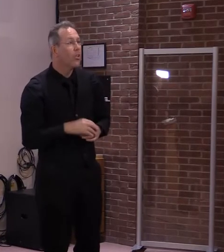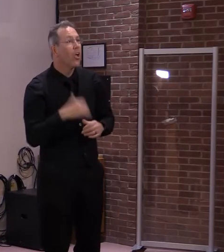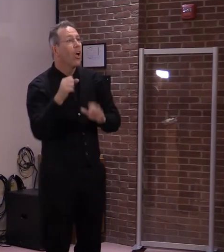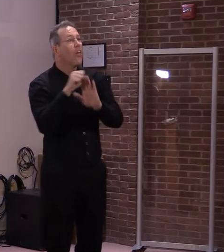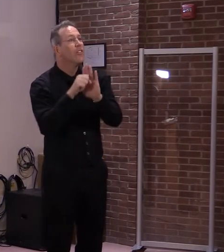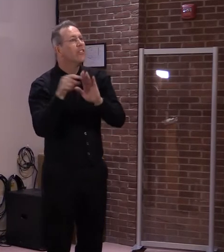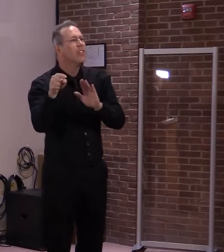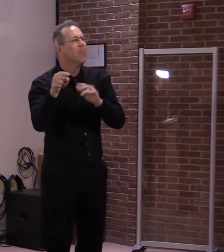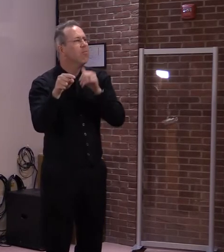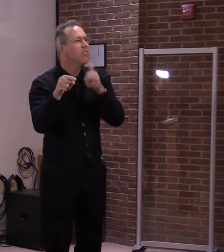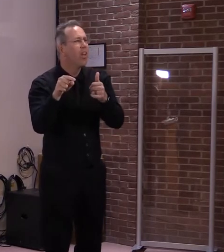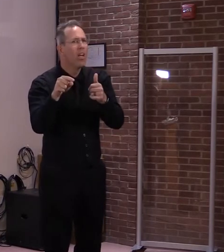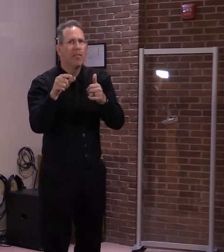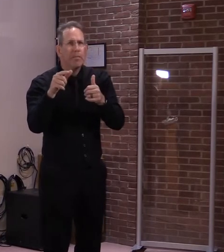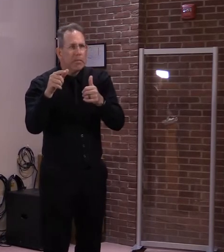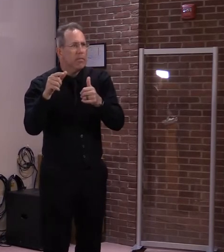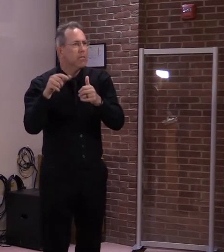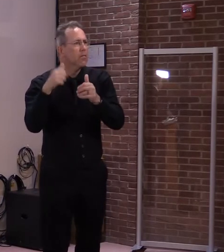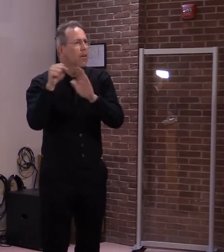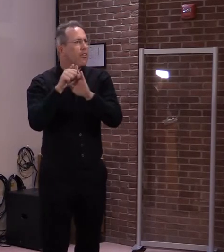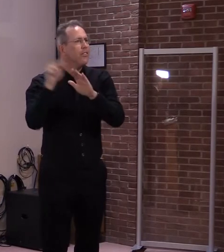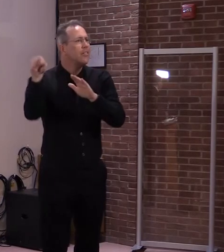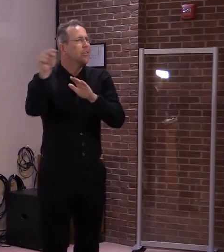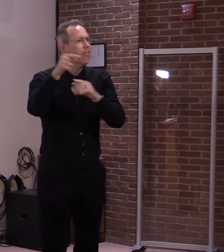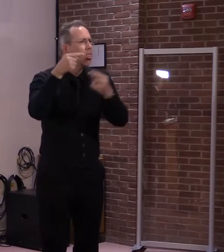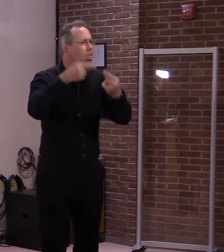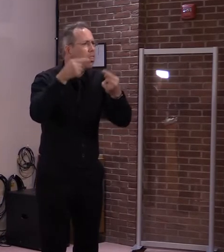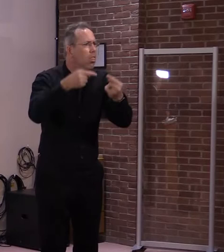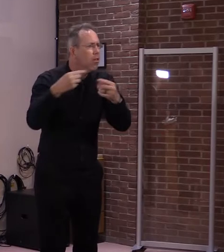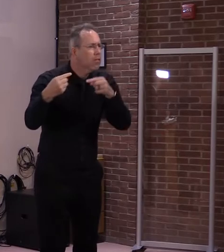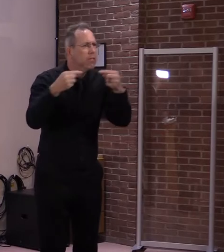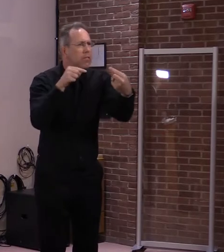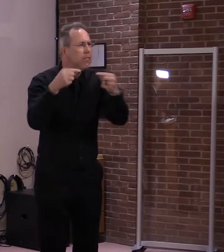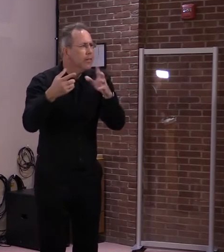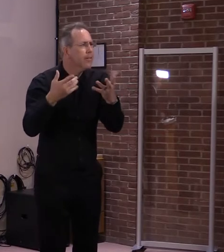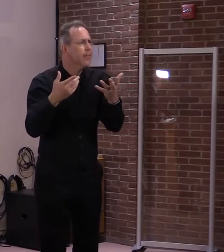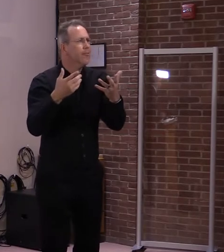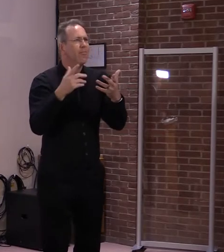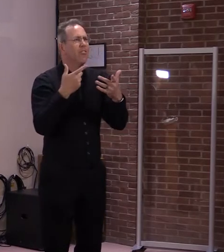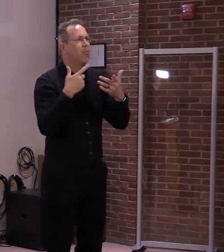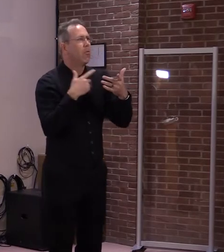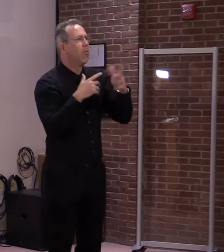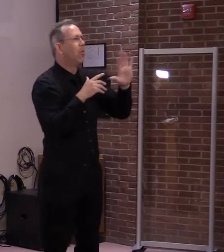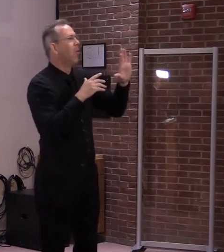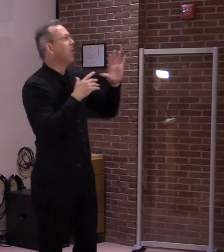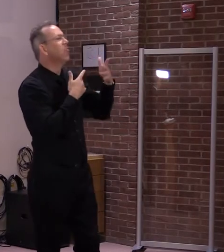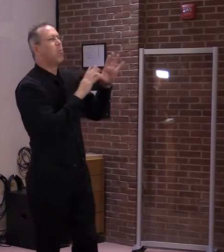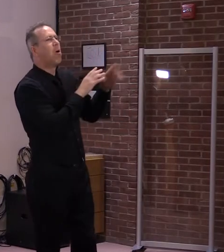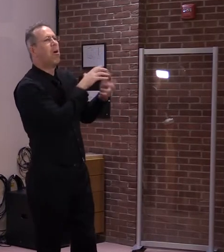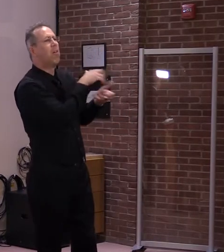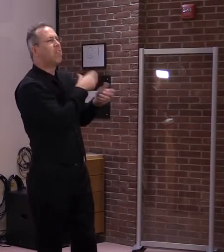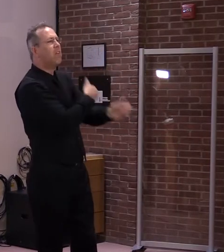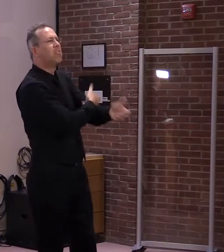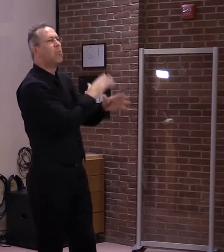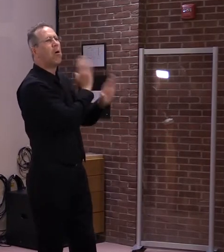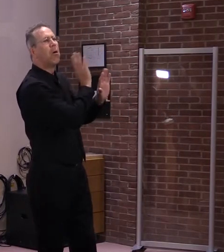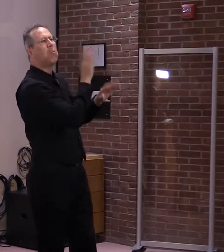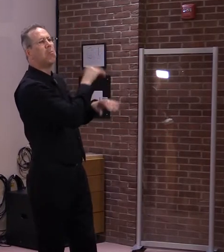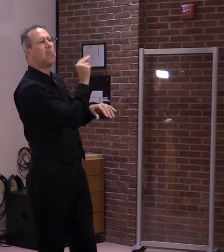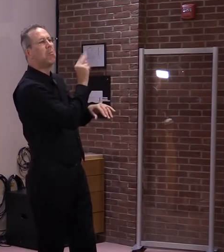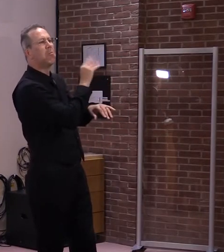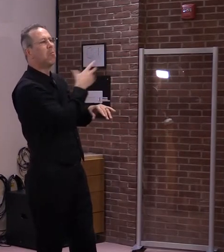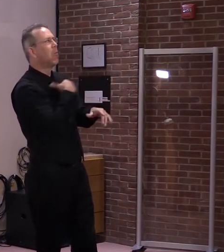have have just turned down their supply, they don't need it this week, because they have so much in inventory.